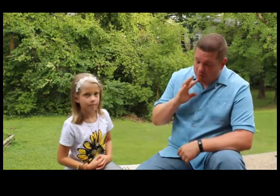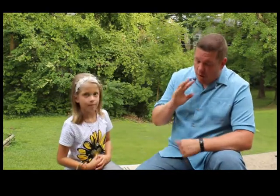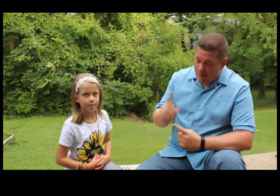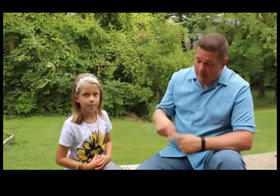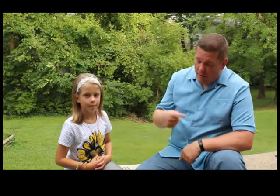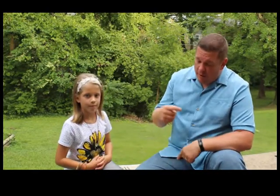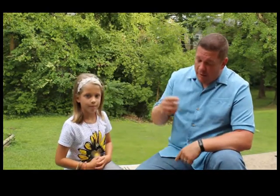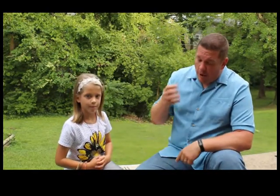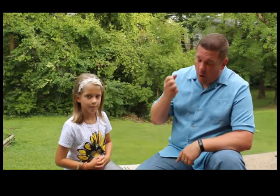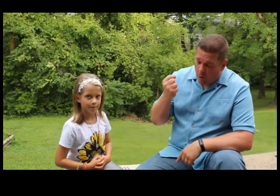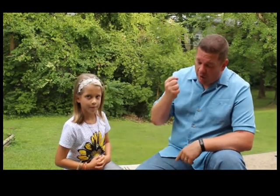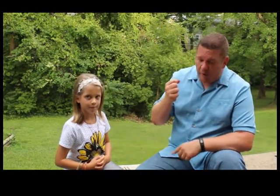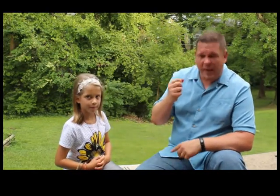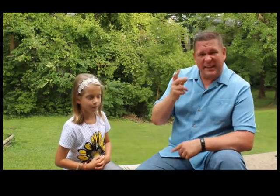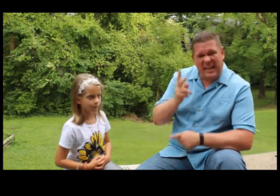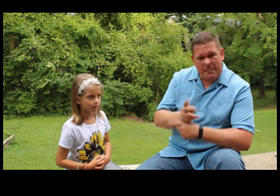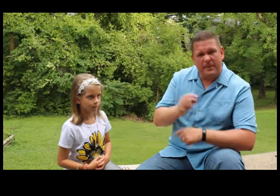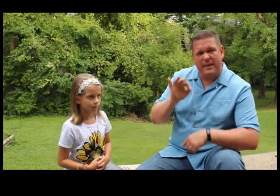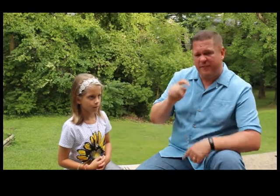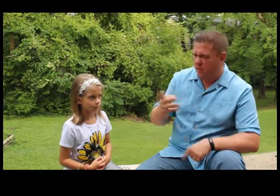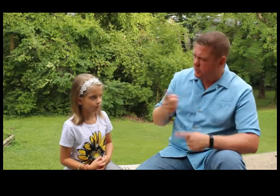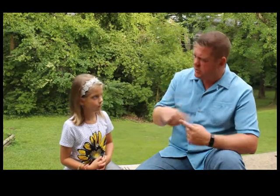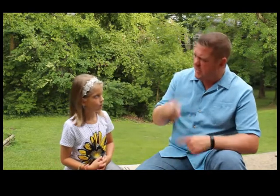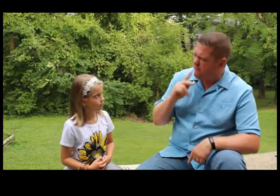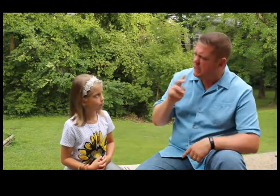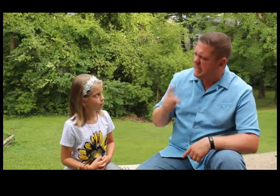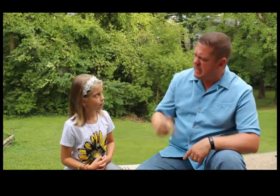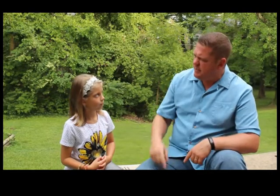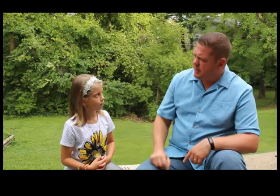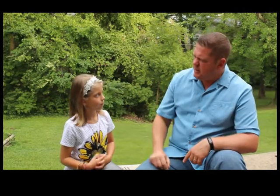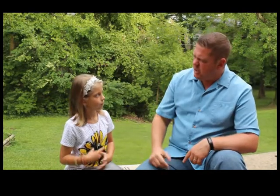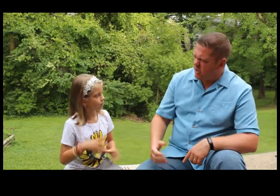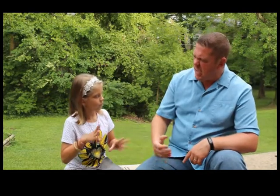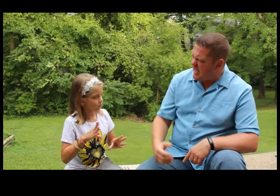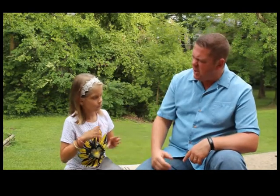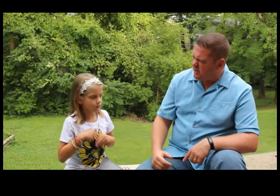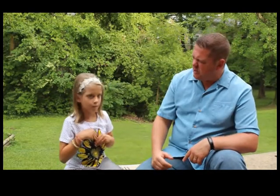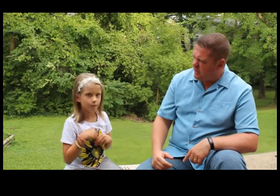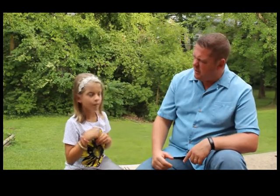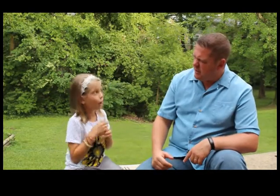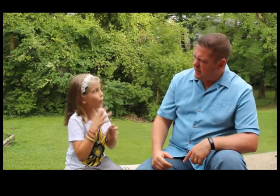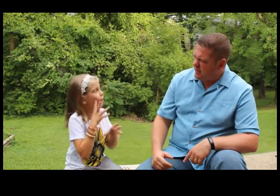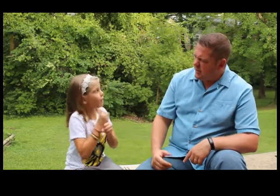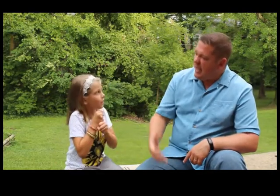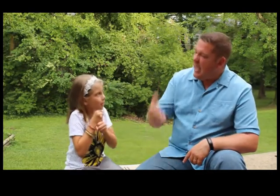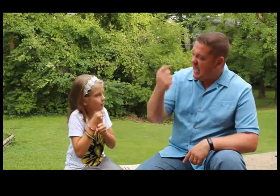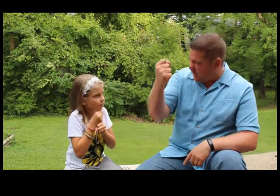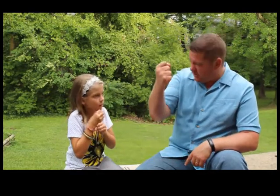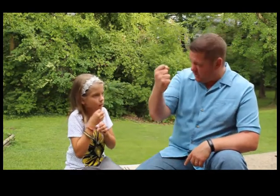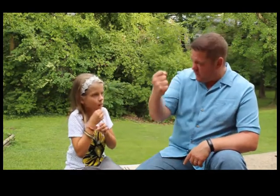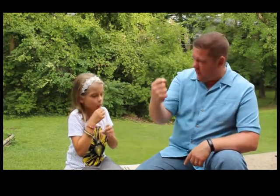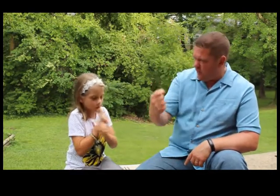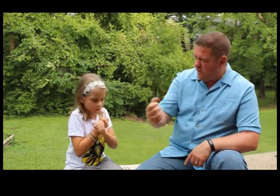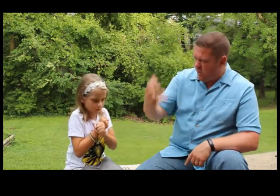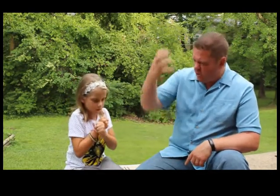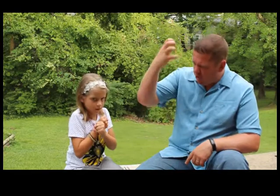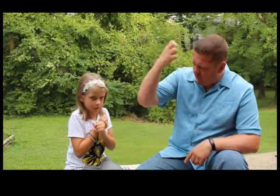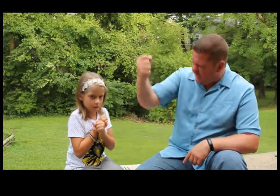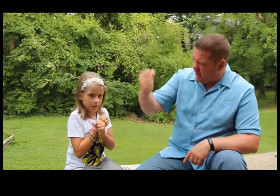talked about holding on to that. Keeping that faith. What's the sign for keep? You're going to hang on to it. Hang on to it. right? You're going to hang on